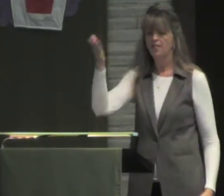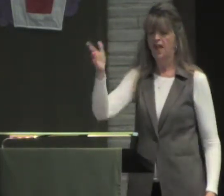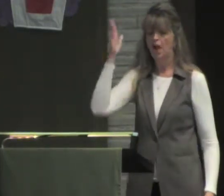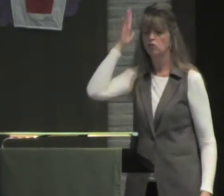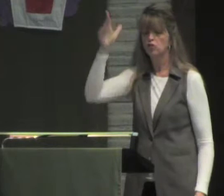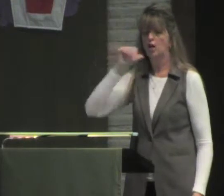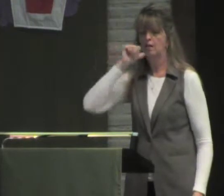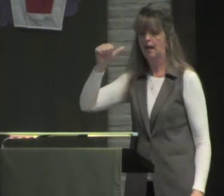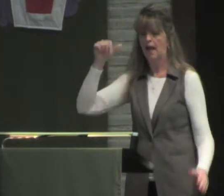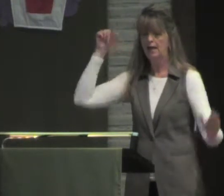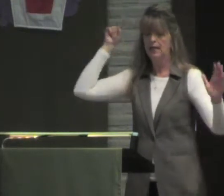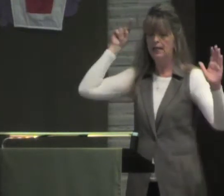heard the saying,